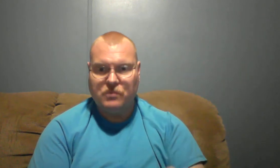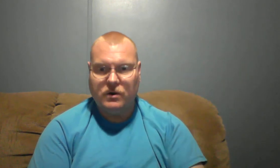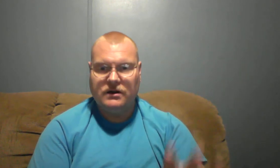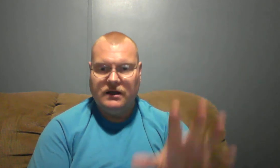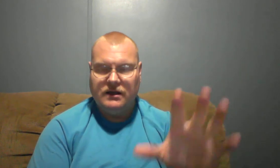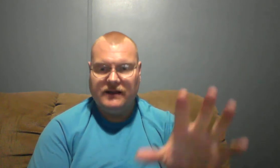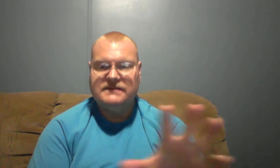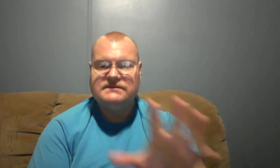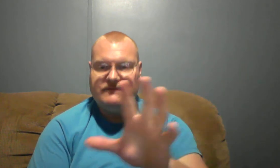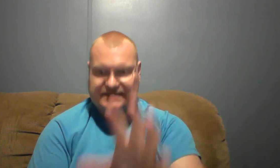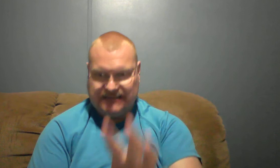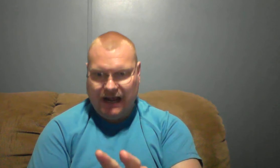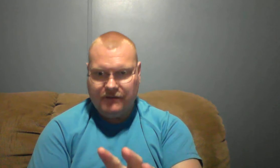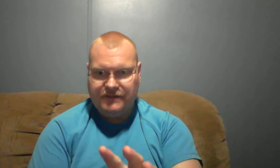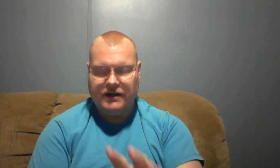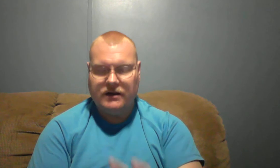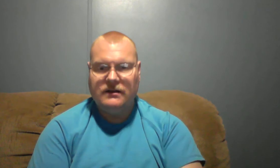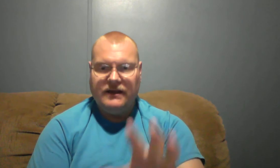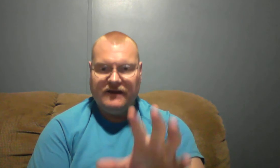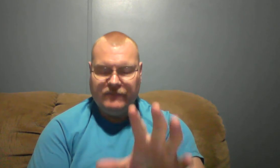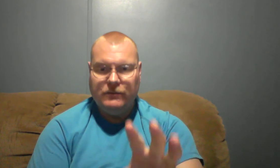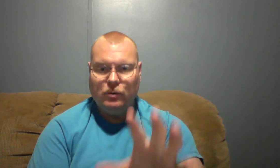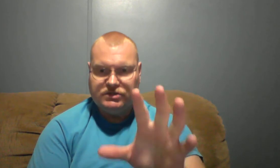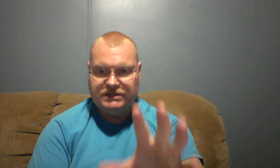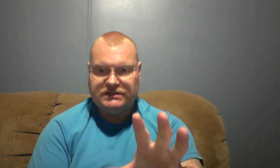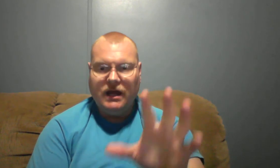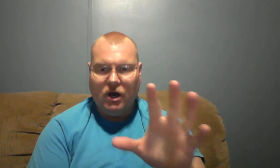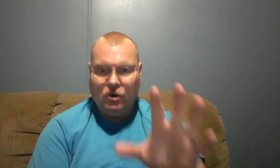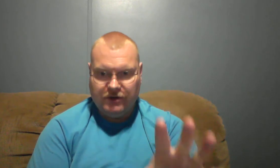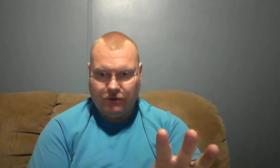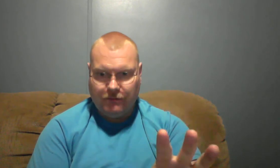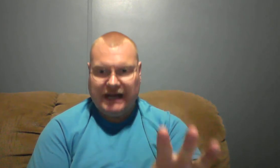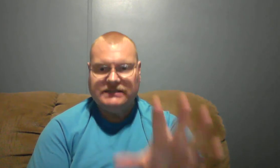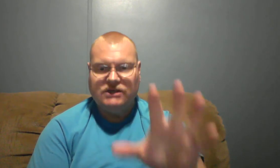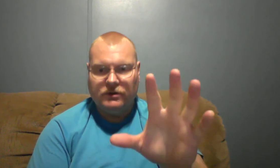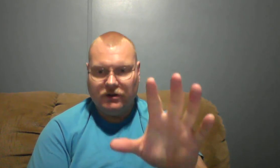word all this stuff is out there if people will just open their minds open their